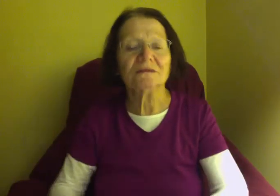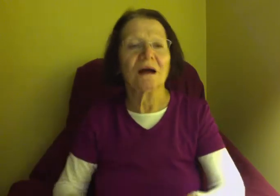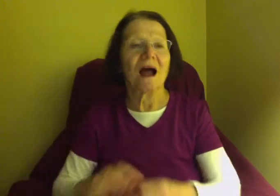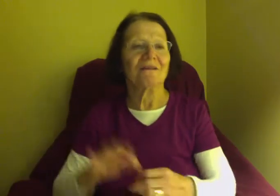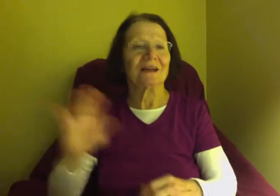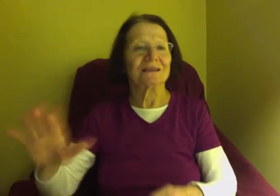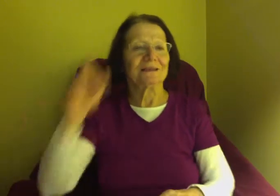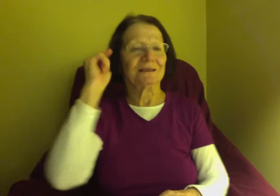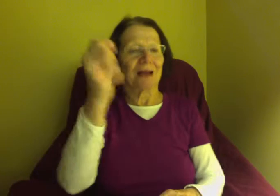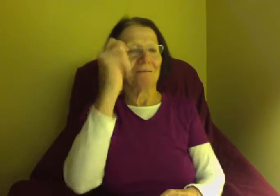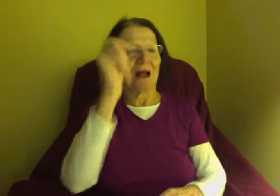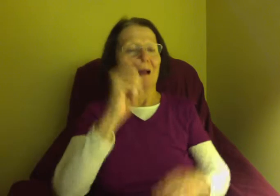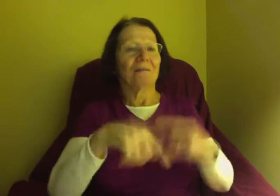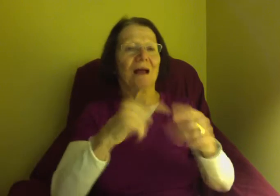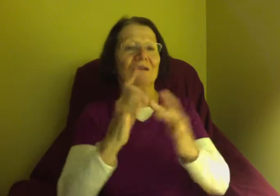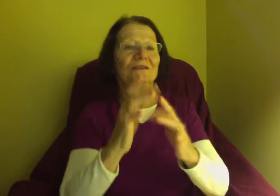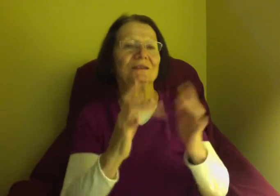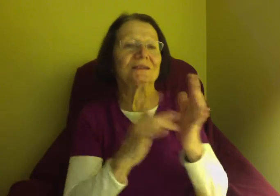let me get, uh,